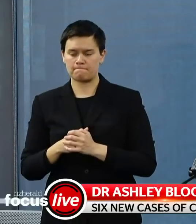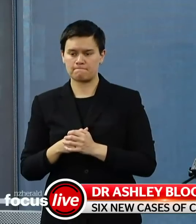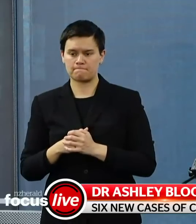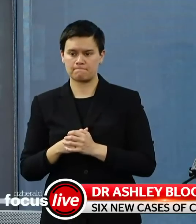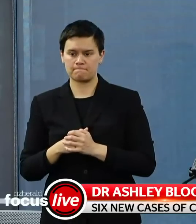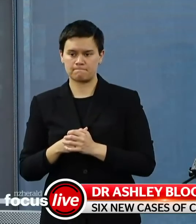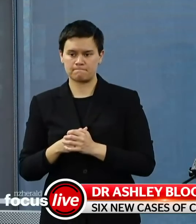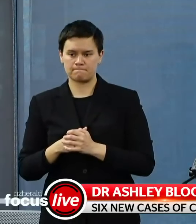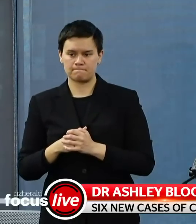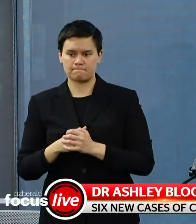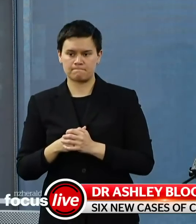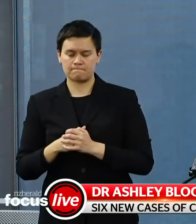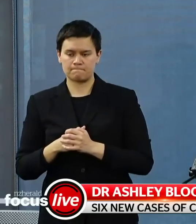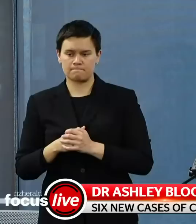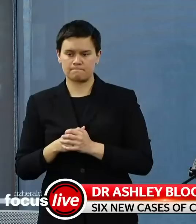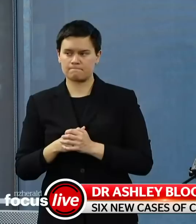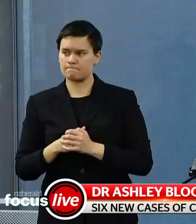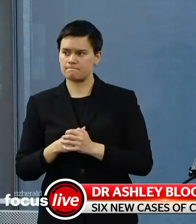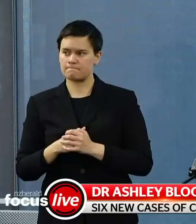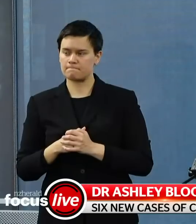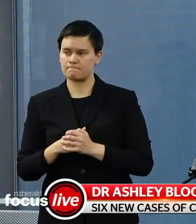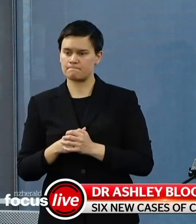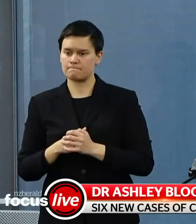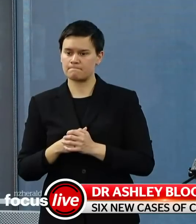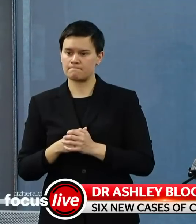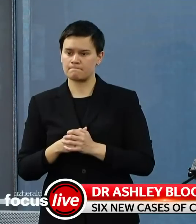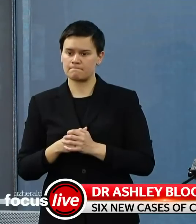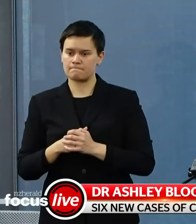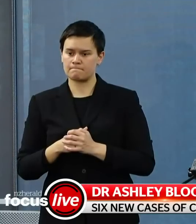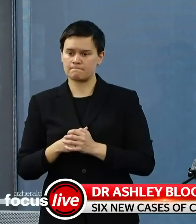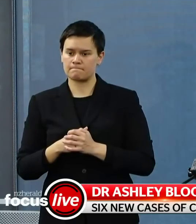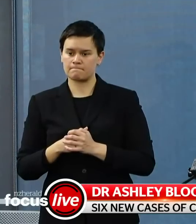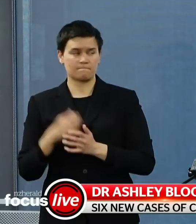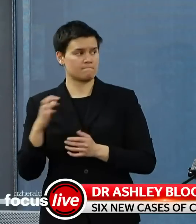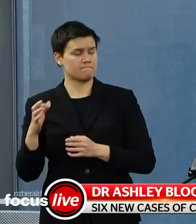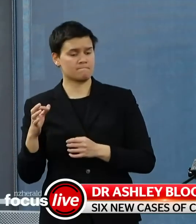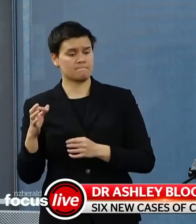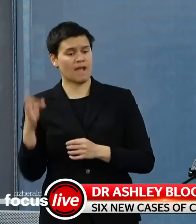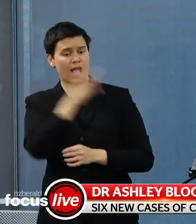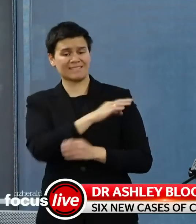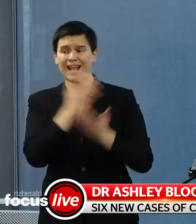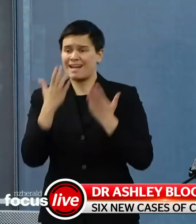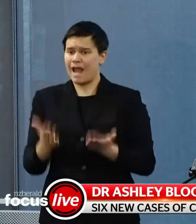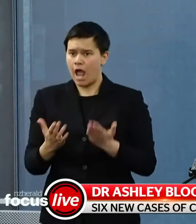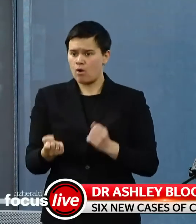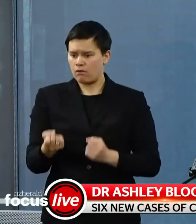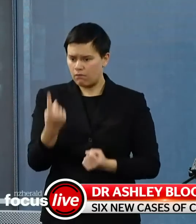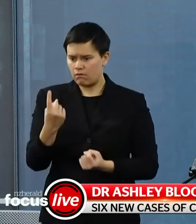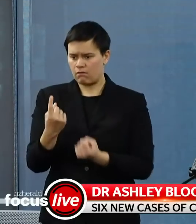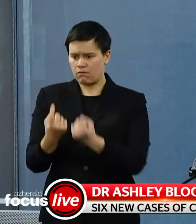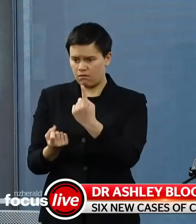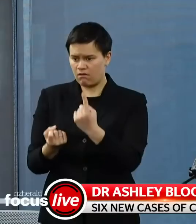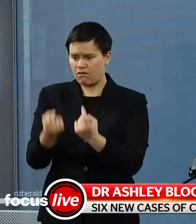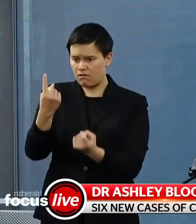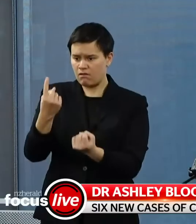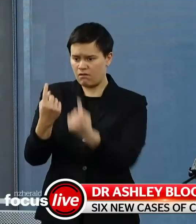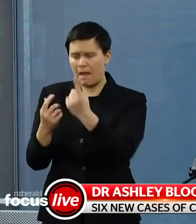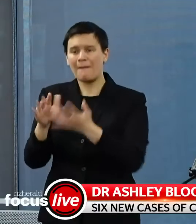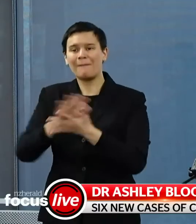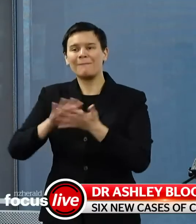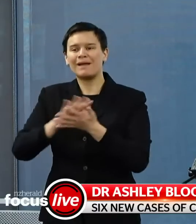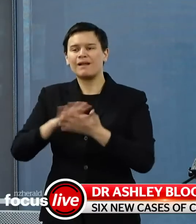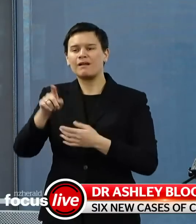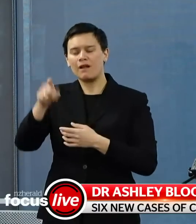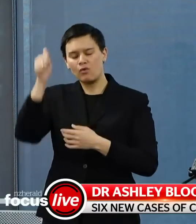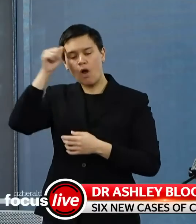and, and, how long, I mean, that could potentially push the tail out of this outbreak? It, it indeed could push the tail the outbreak out. Well,